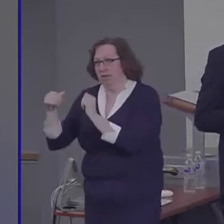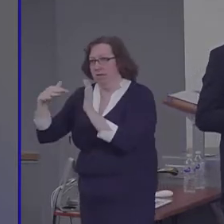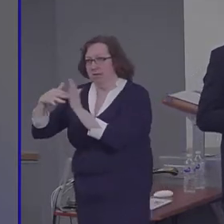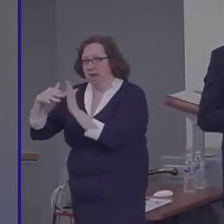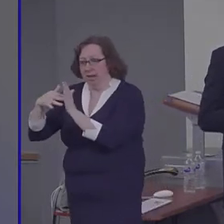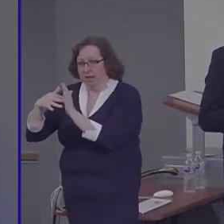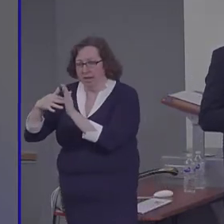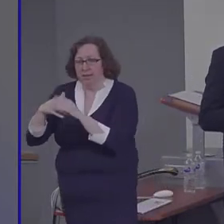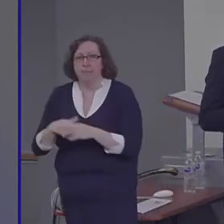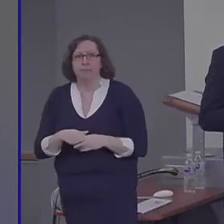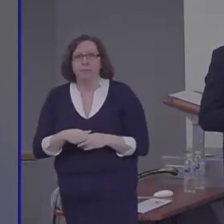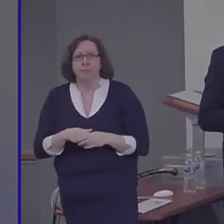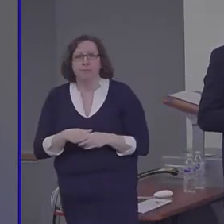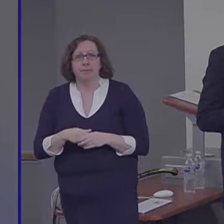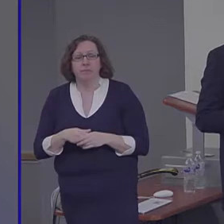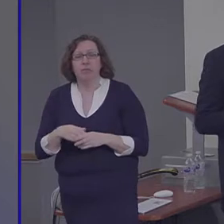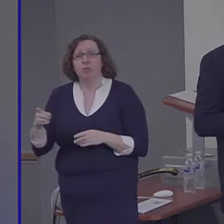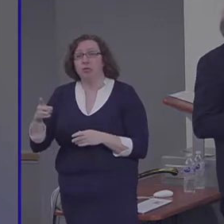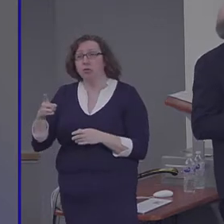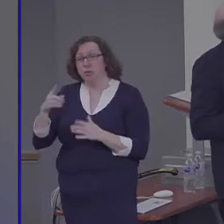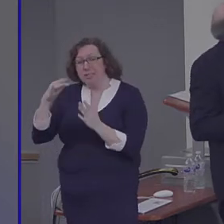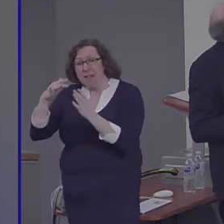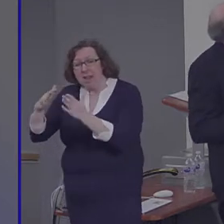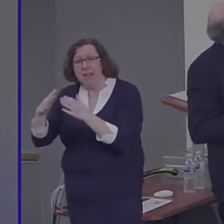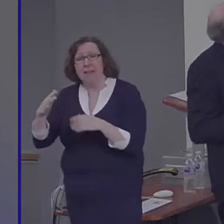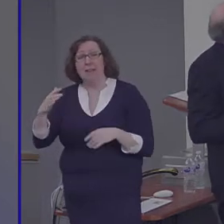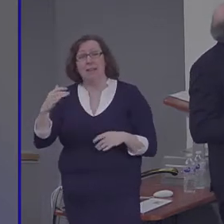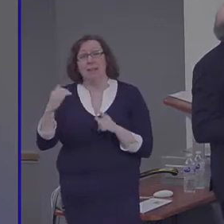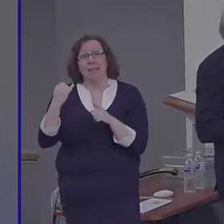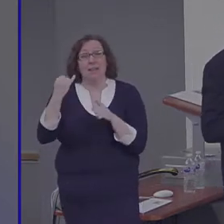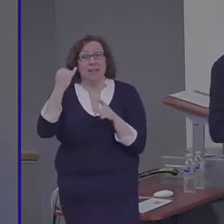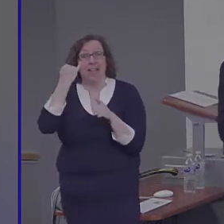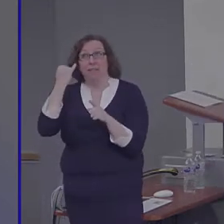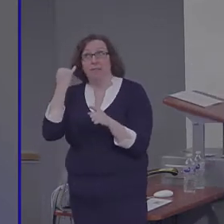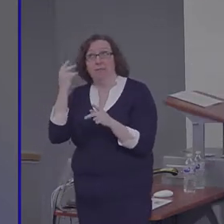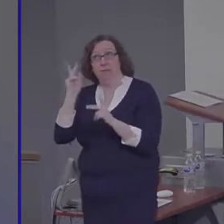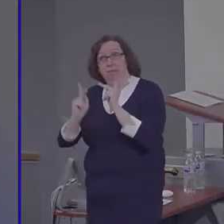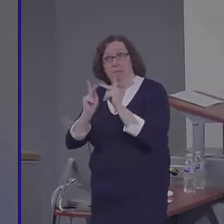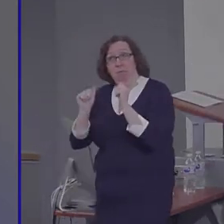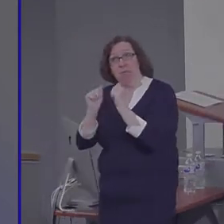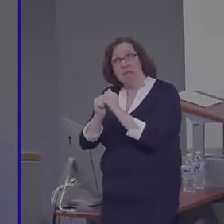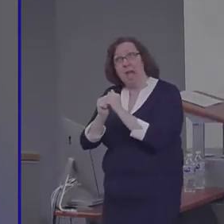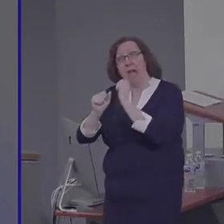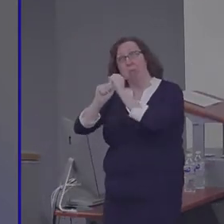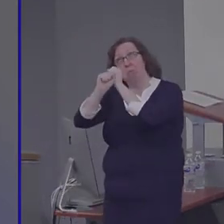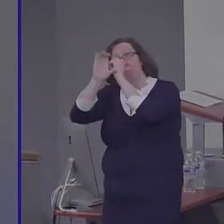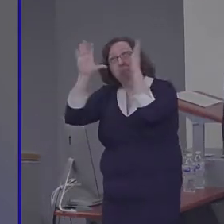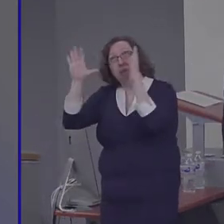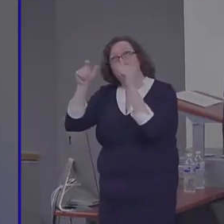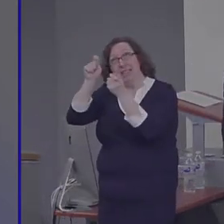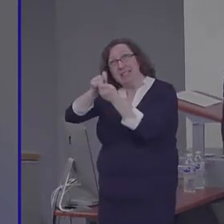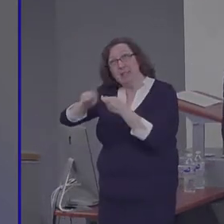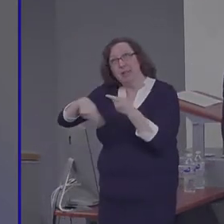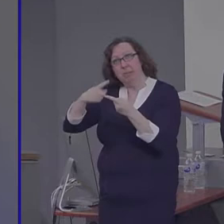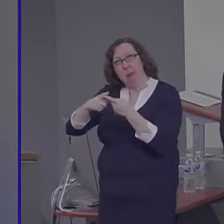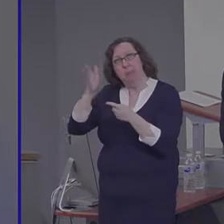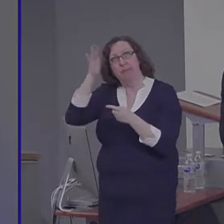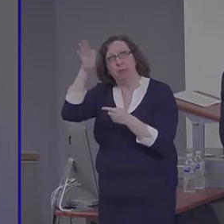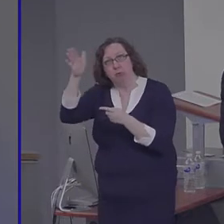impacts worrying about the future, published in JEP general about a year and a half ago for those who want the details.